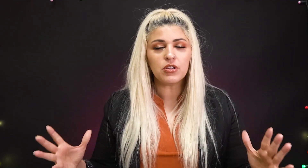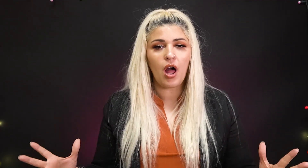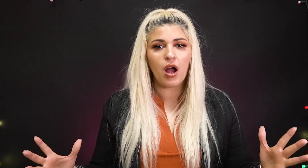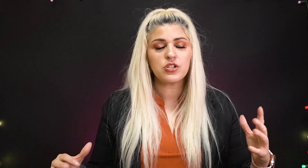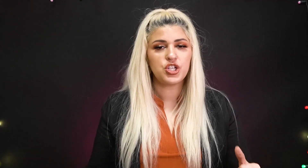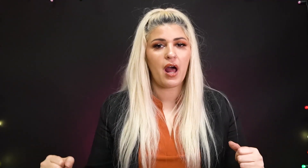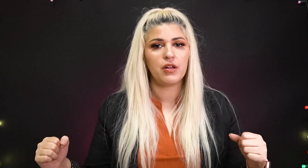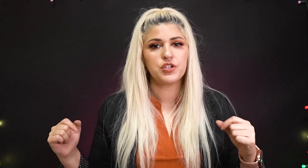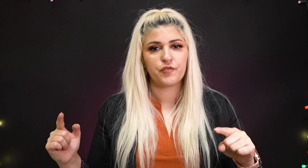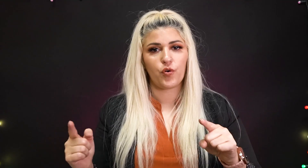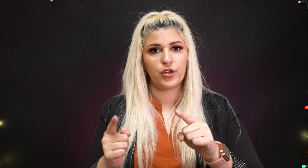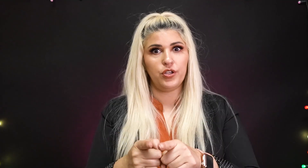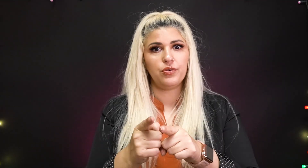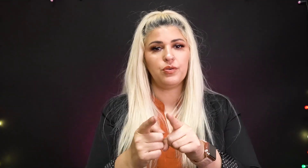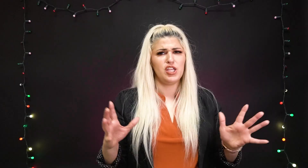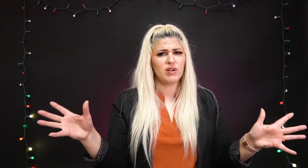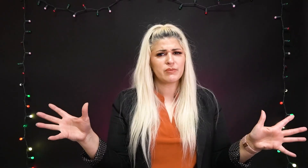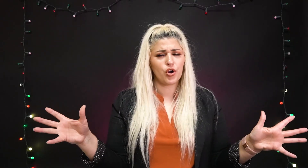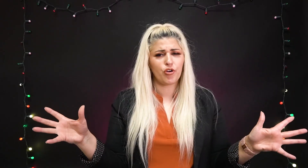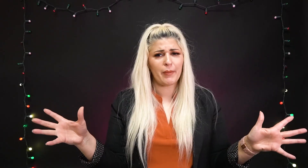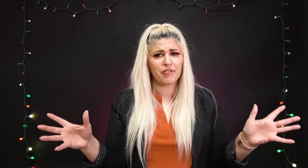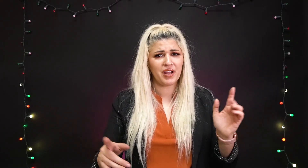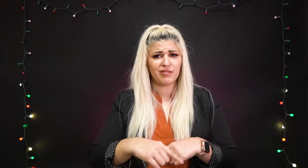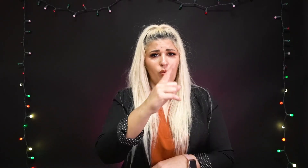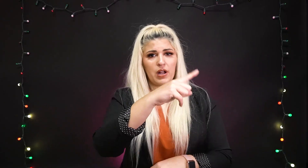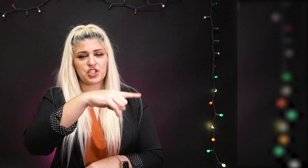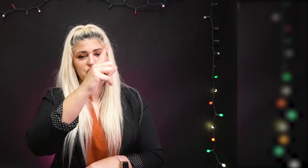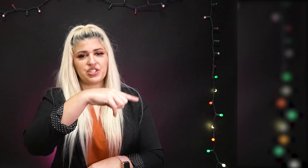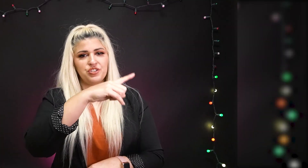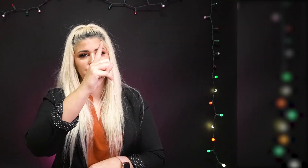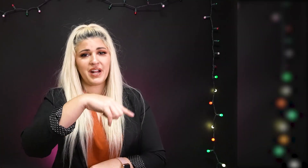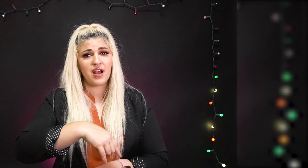-long challenge for you. You want some more grammar fun? Watch these two videos.